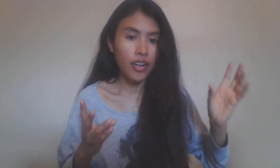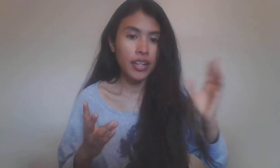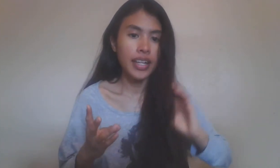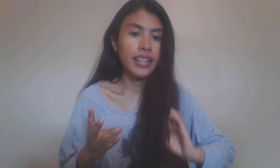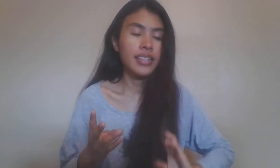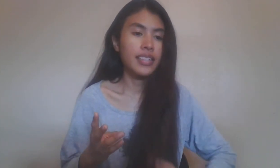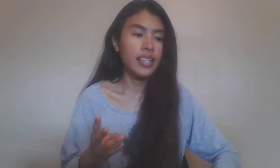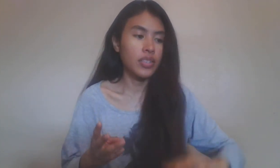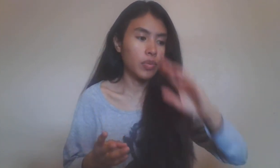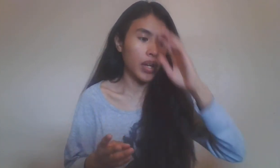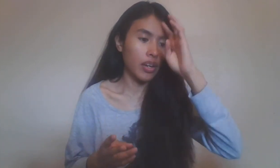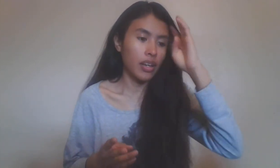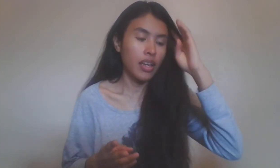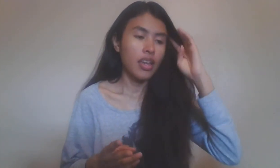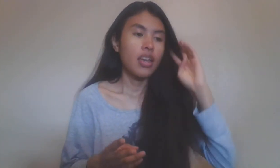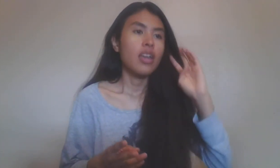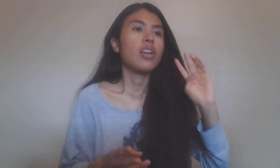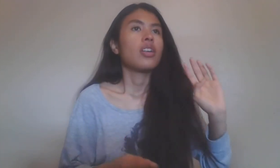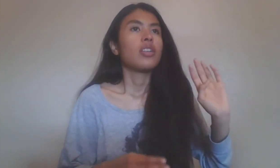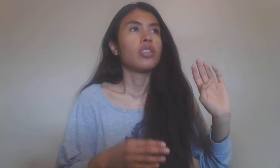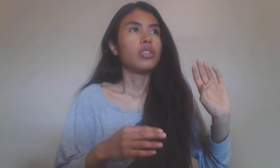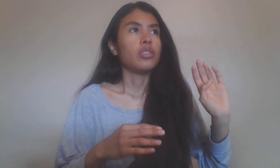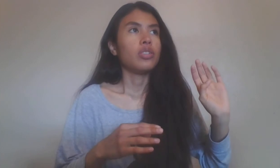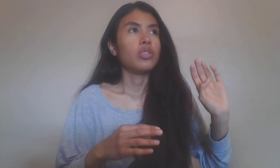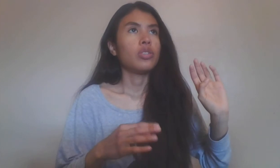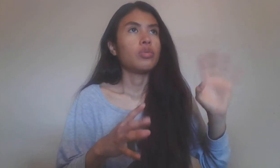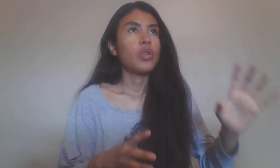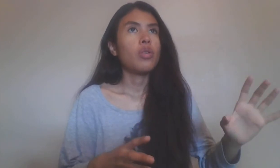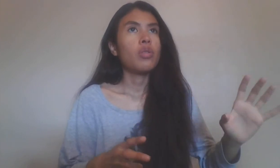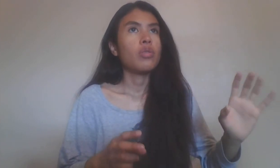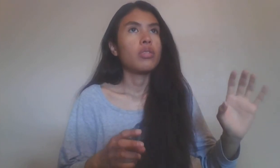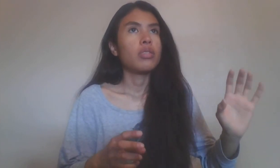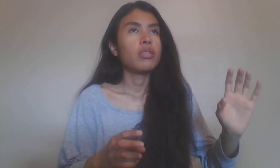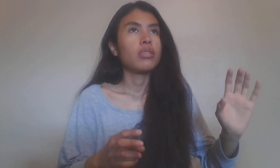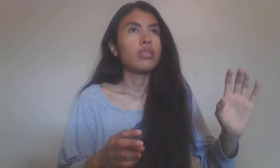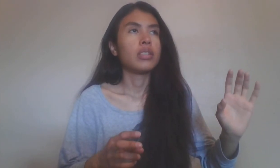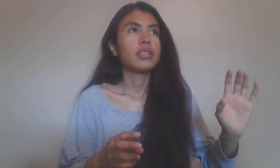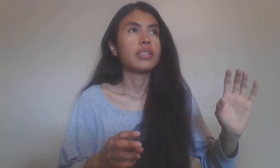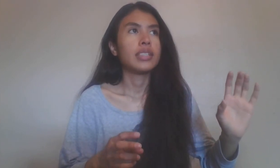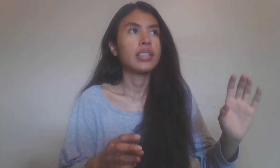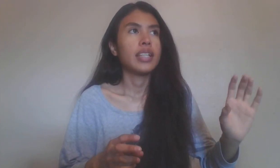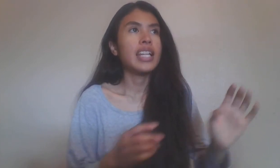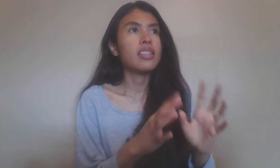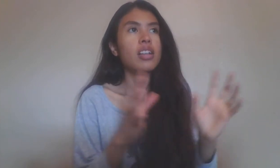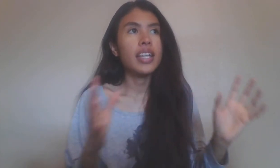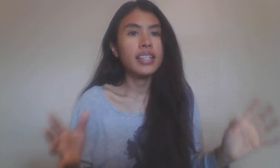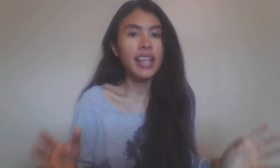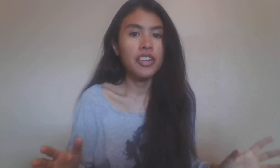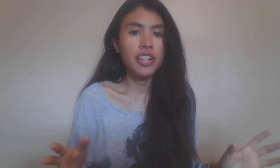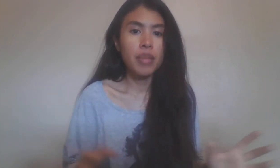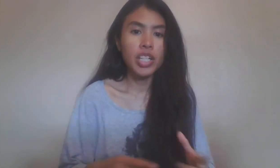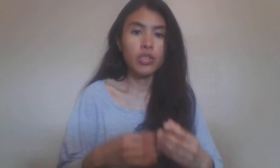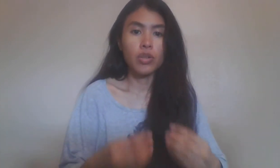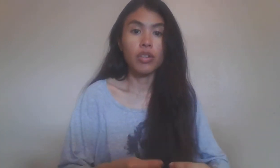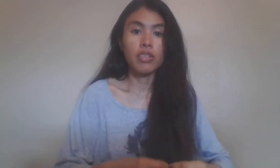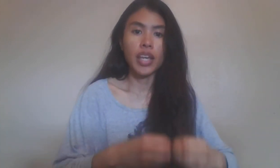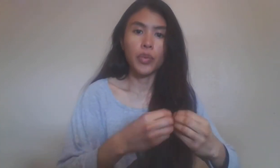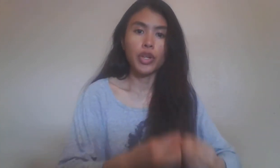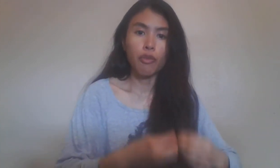in the sense of where you don't it's not like Saturn coming into an earth sign where you